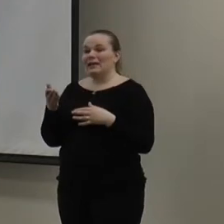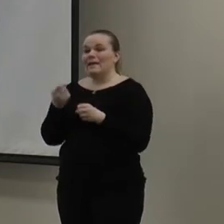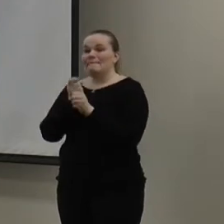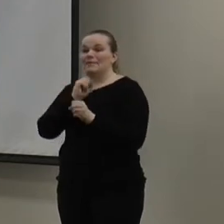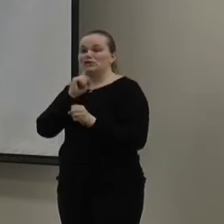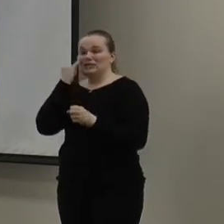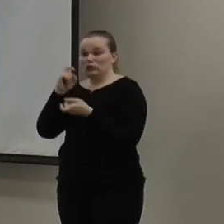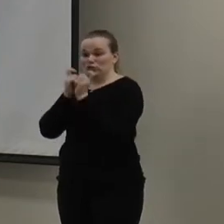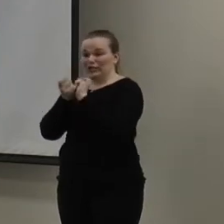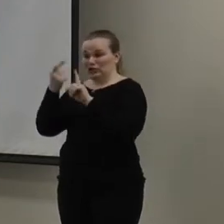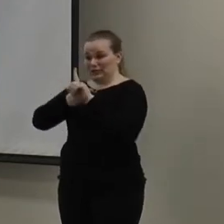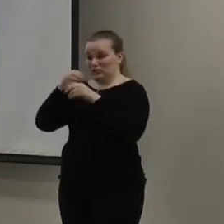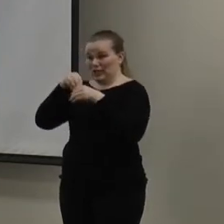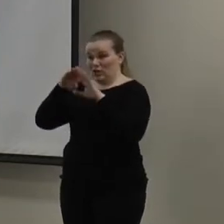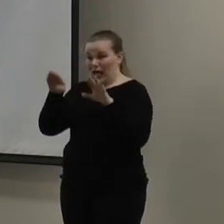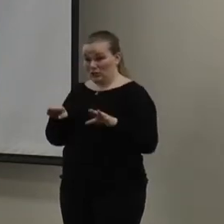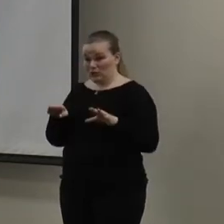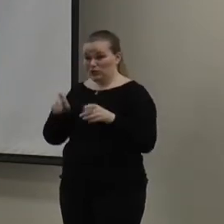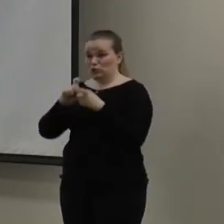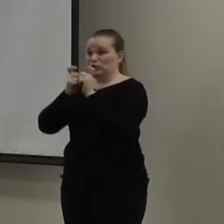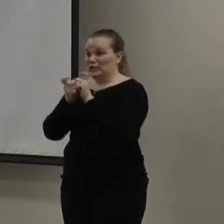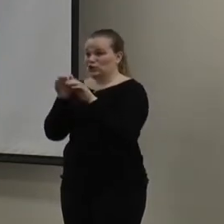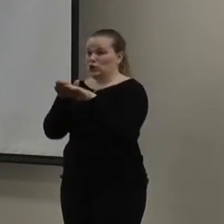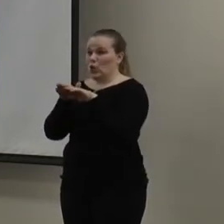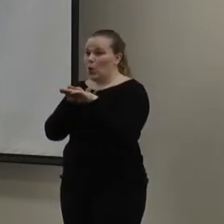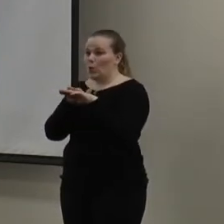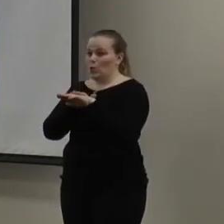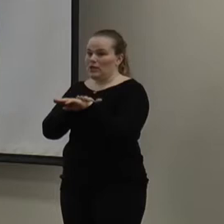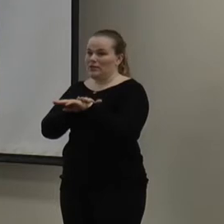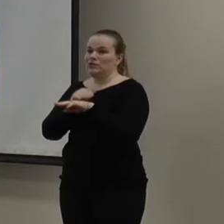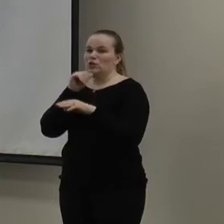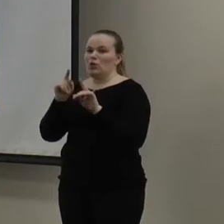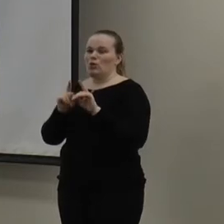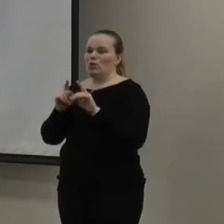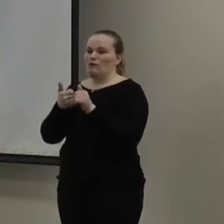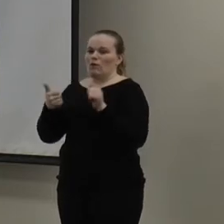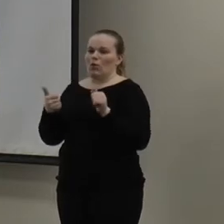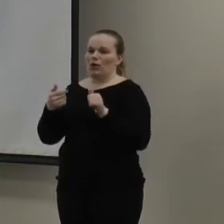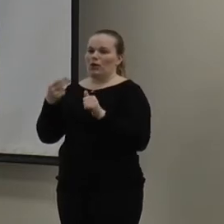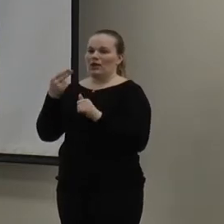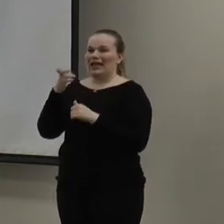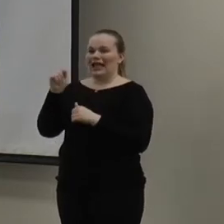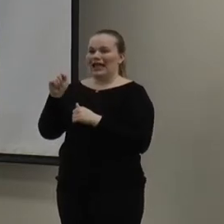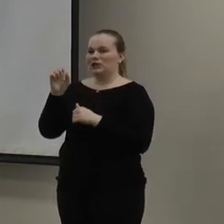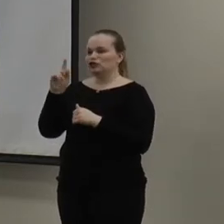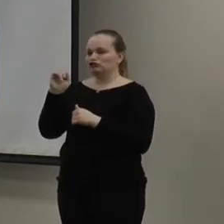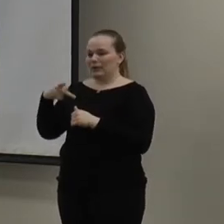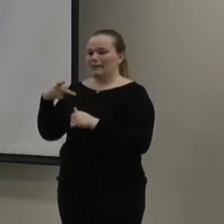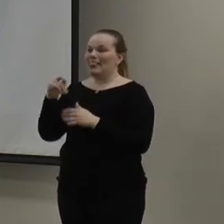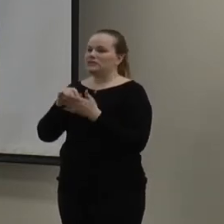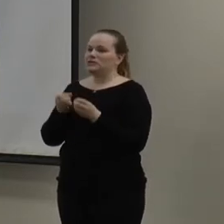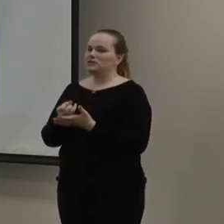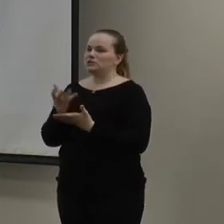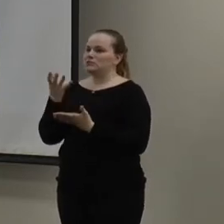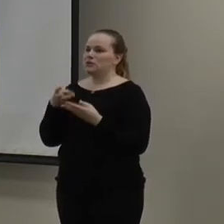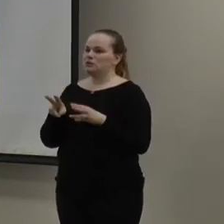that when you change the temperature, you do so in small increments. So, that way you avoid having your heat strips come on, which are a very expensive